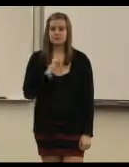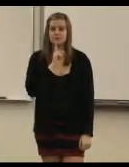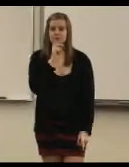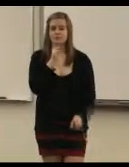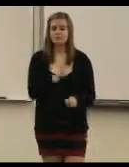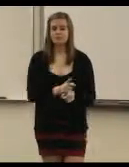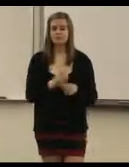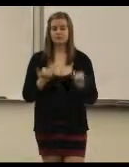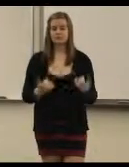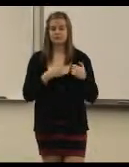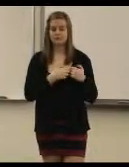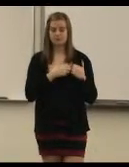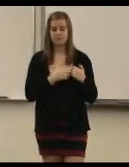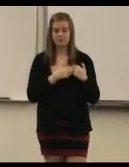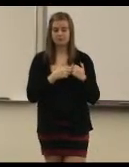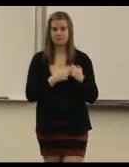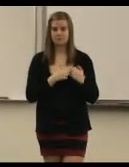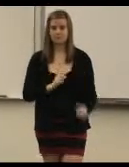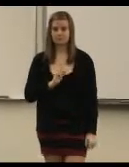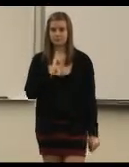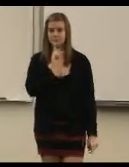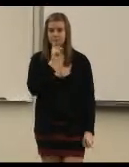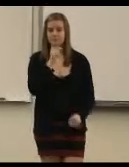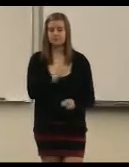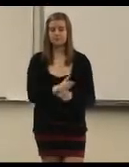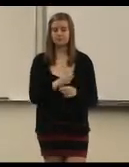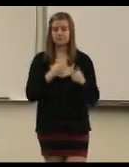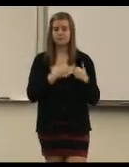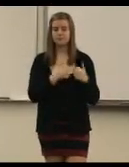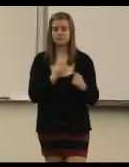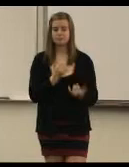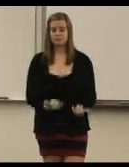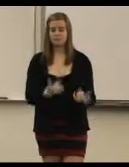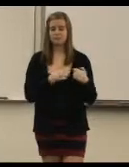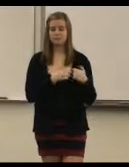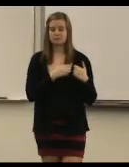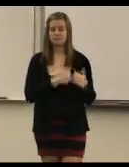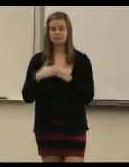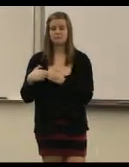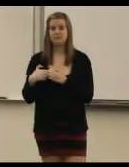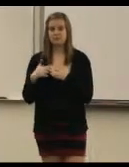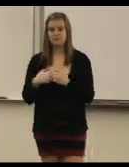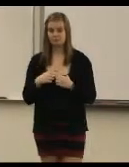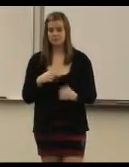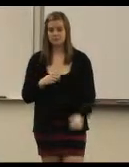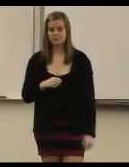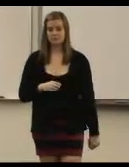Tell me right now baby, tell me right now baby, baby. Oh,